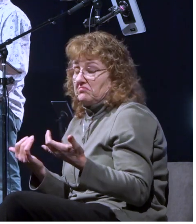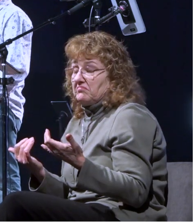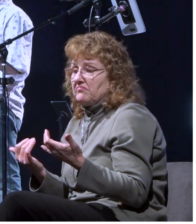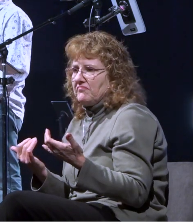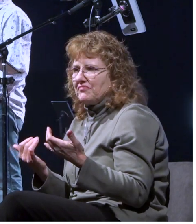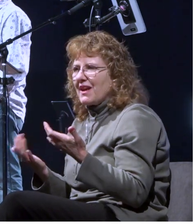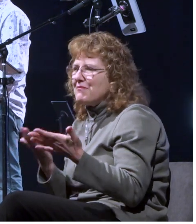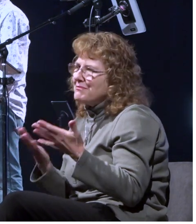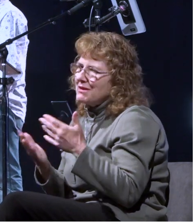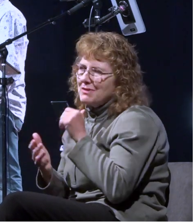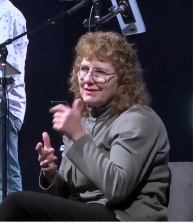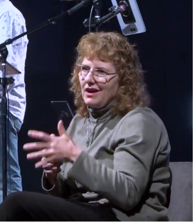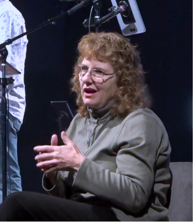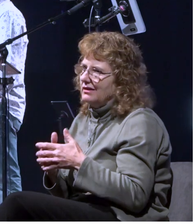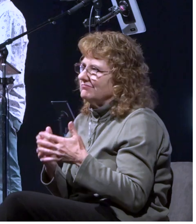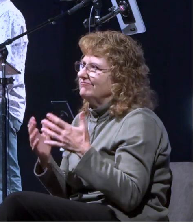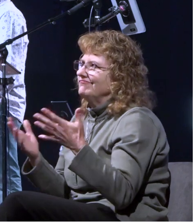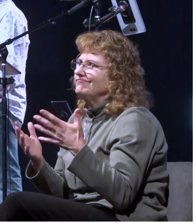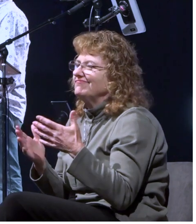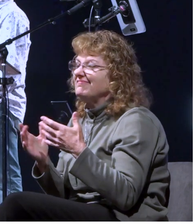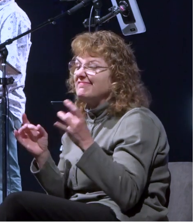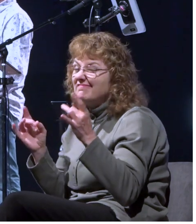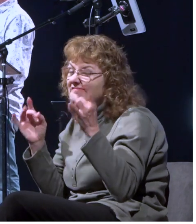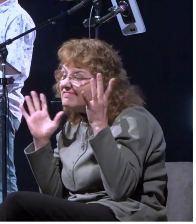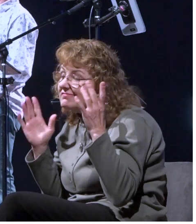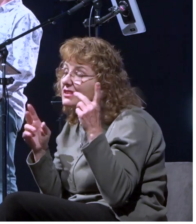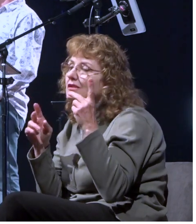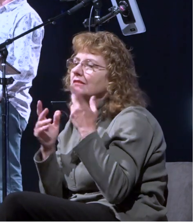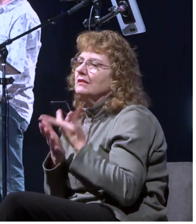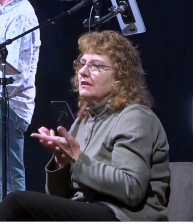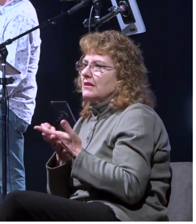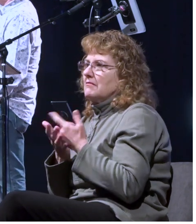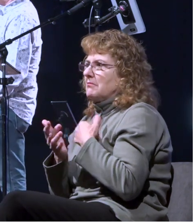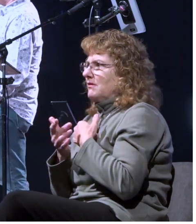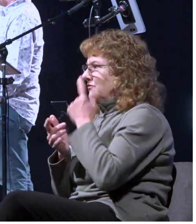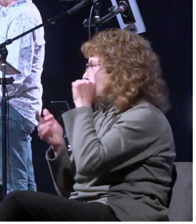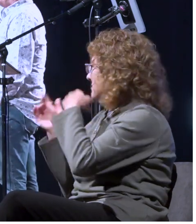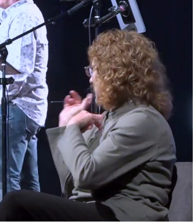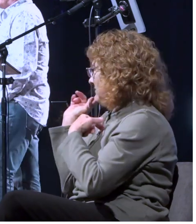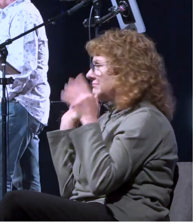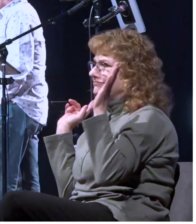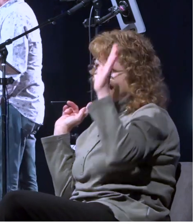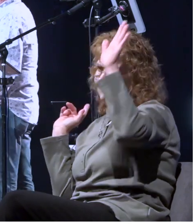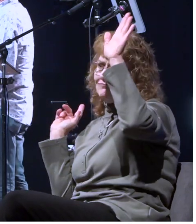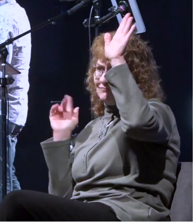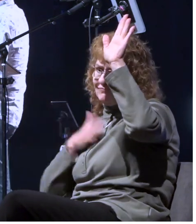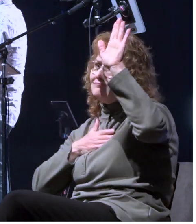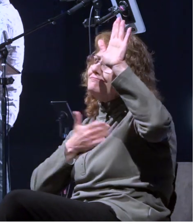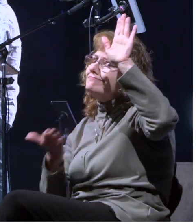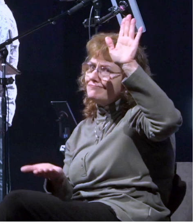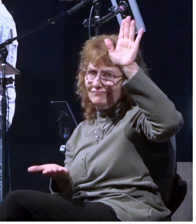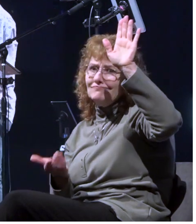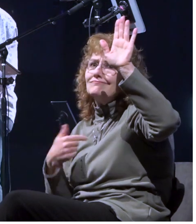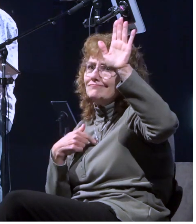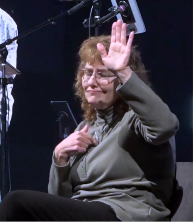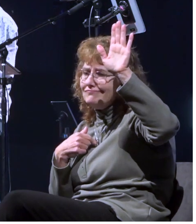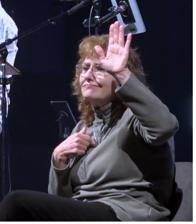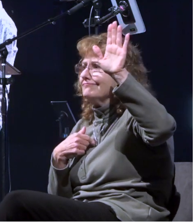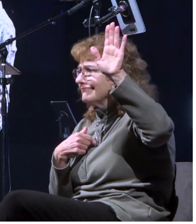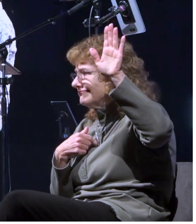not that extreme in your life but you know come to jesus time my hands up first because i'm because i i am in this category how many of y'all are